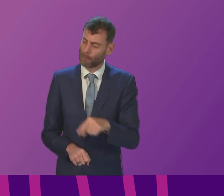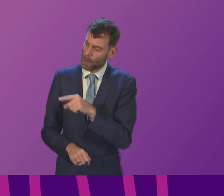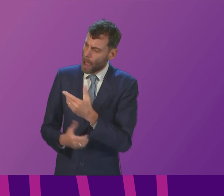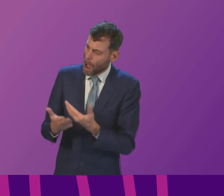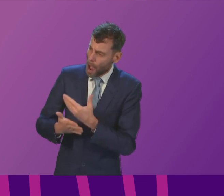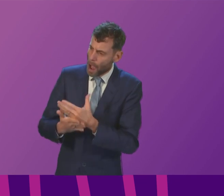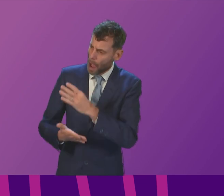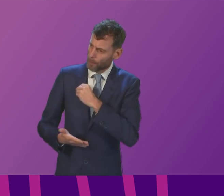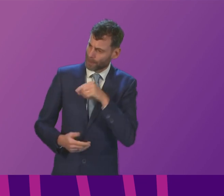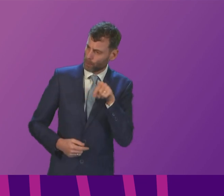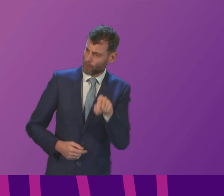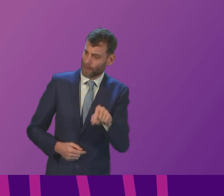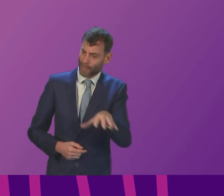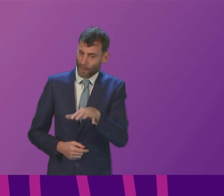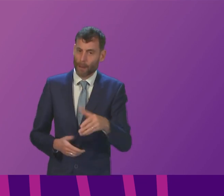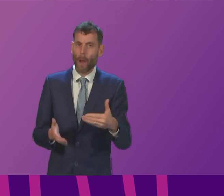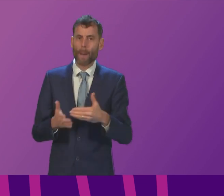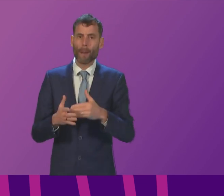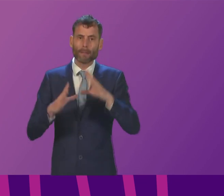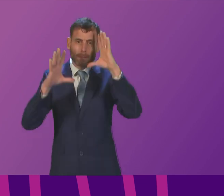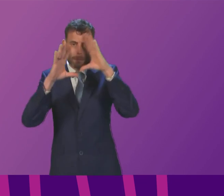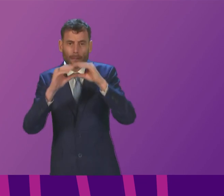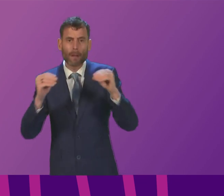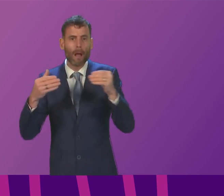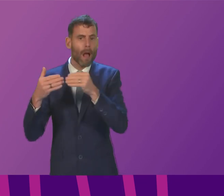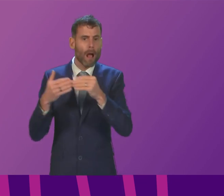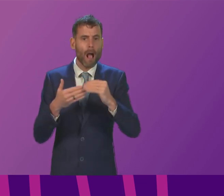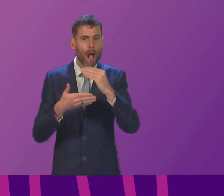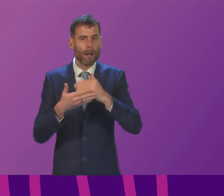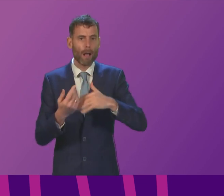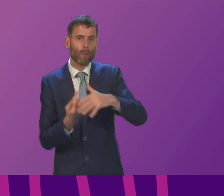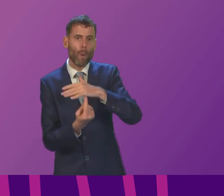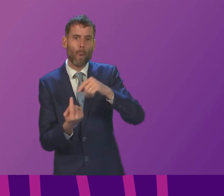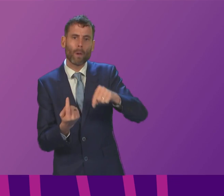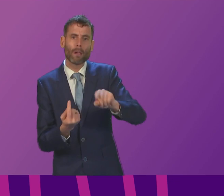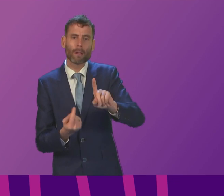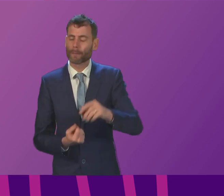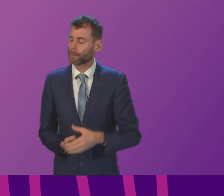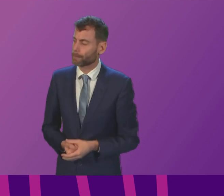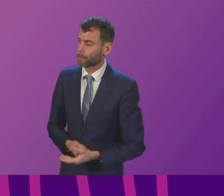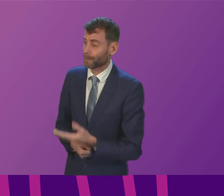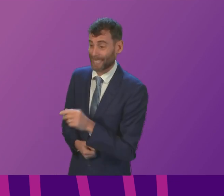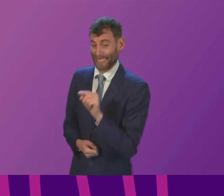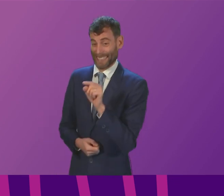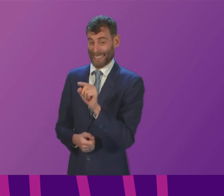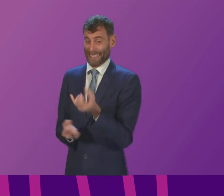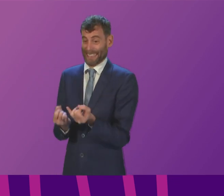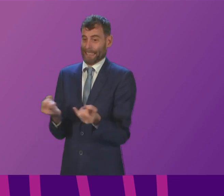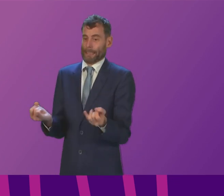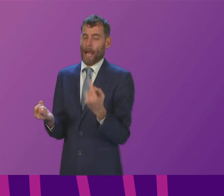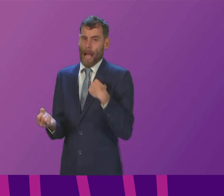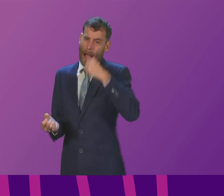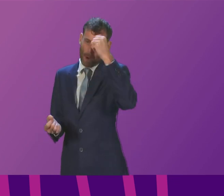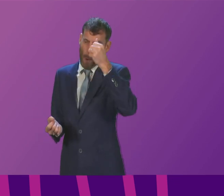guidance is being issued to local communities first minister well this obviously is an important issue and one that I know will be causing concern